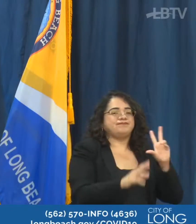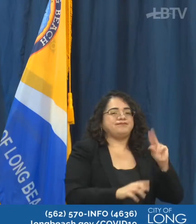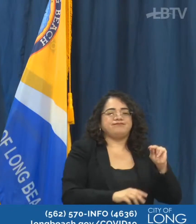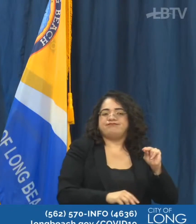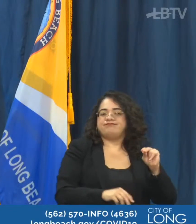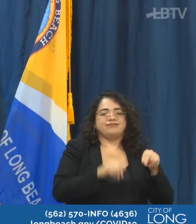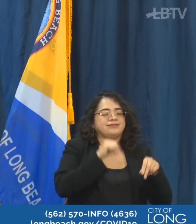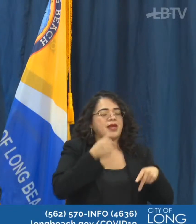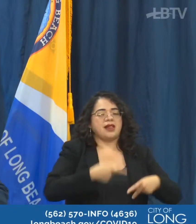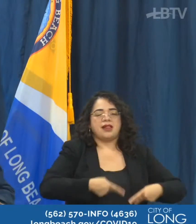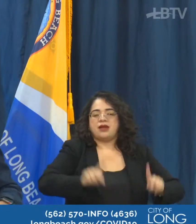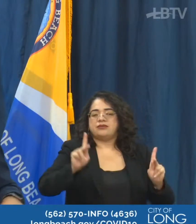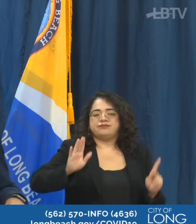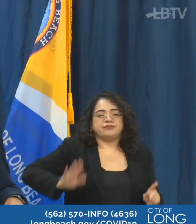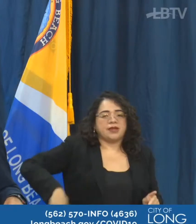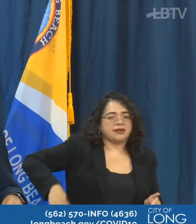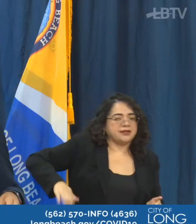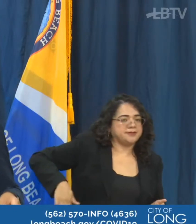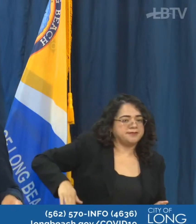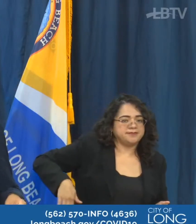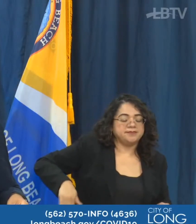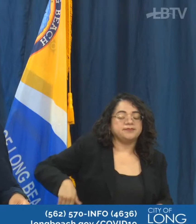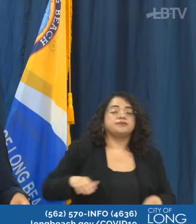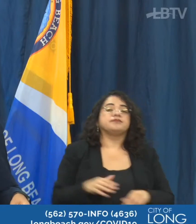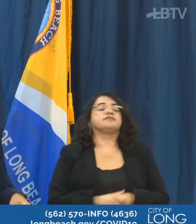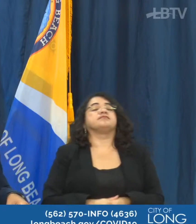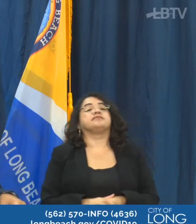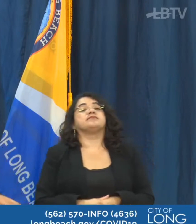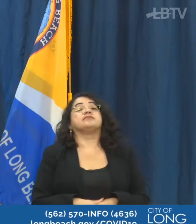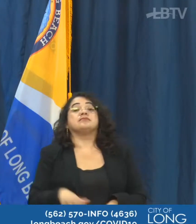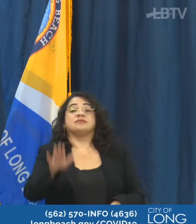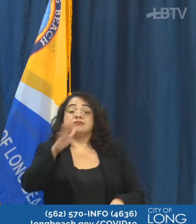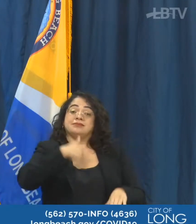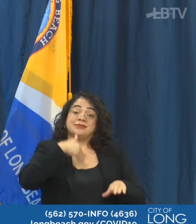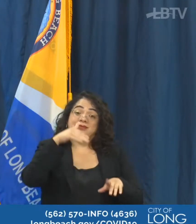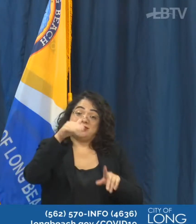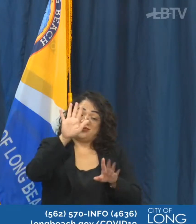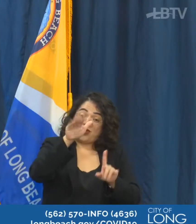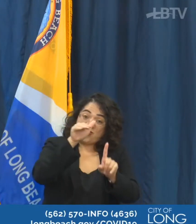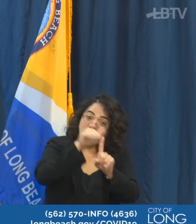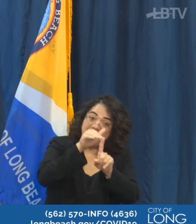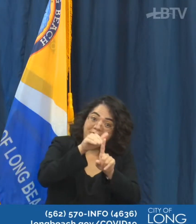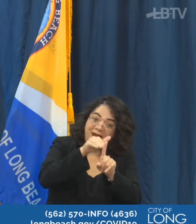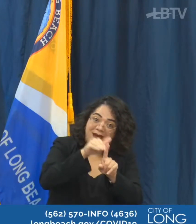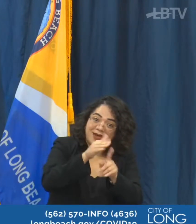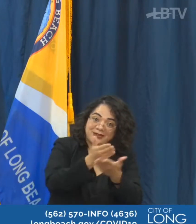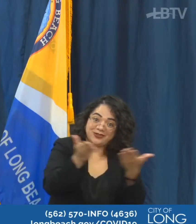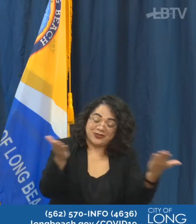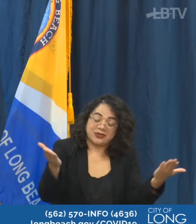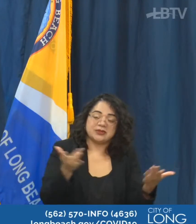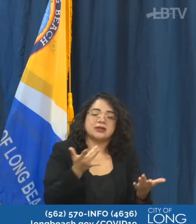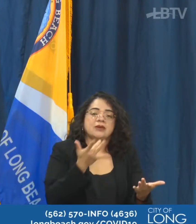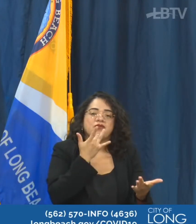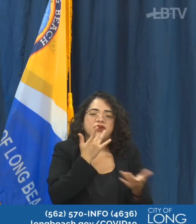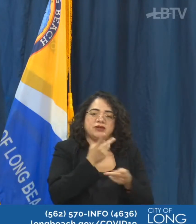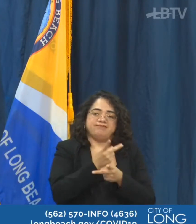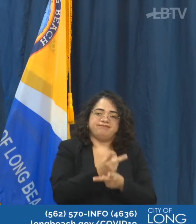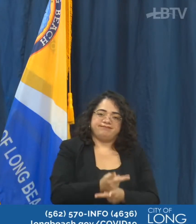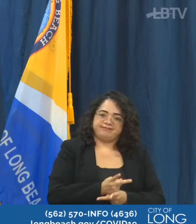folks that it is better to be cautious and it is better to